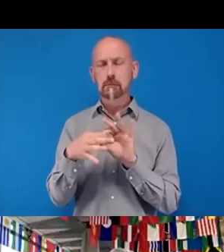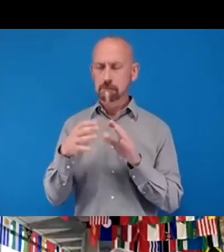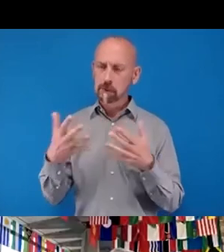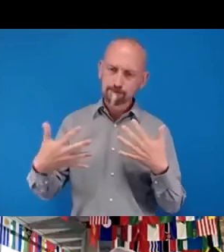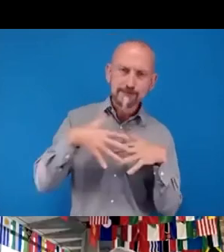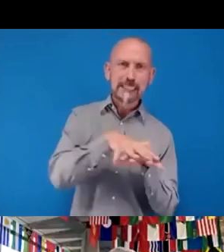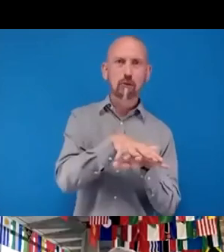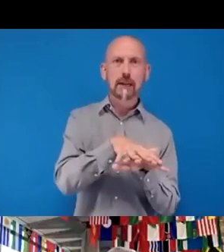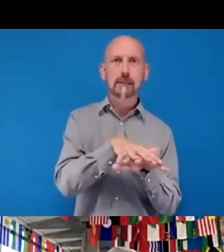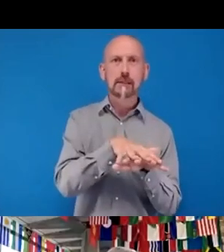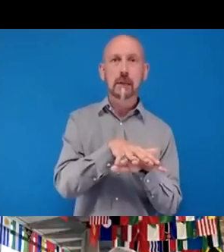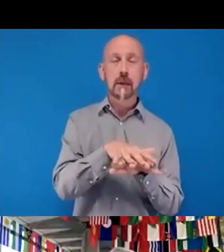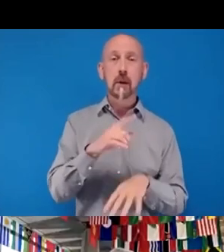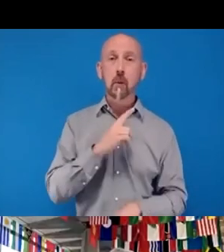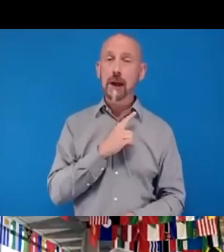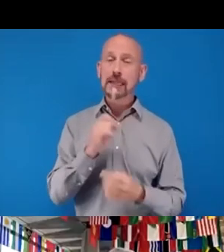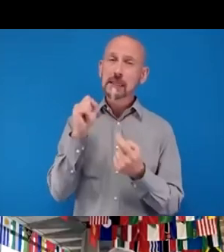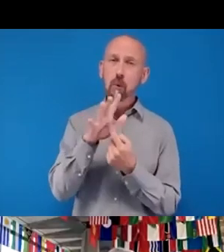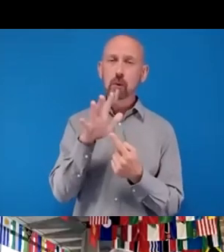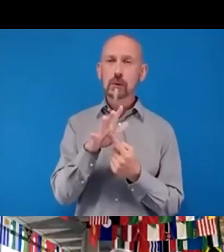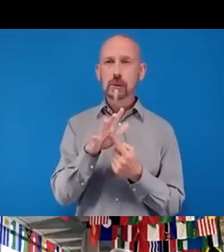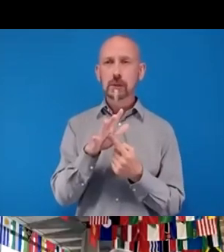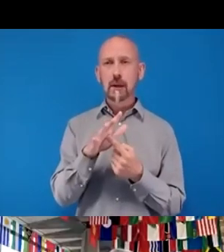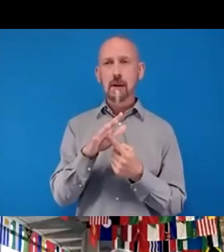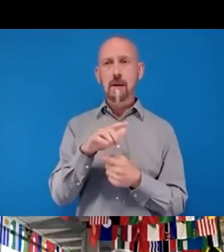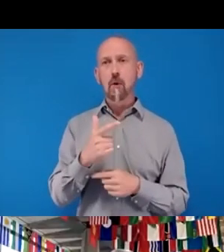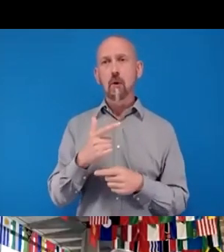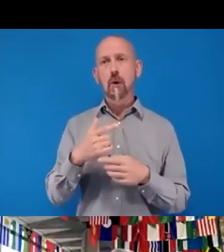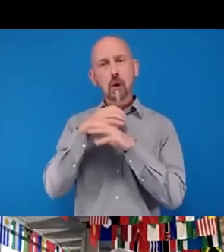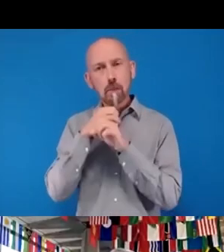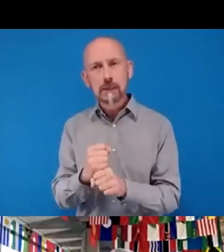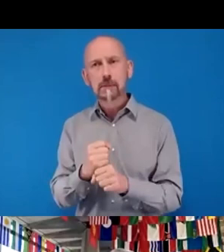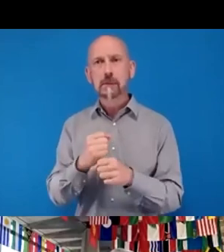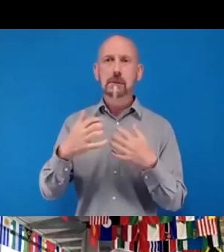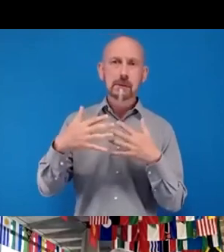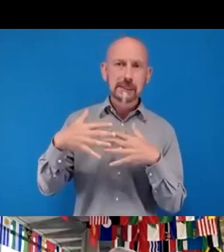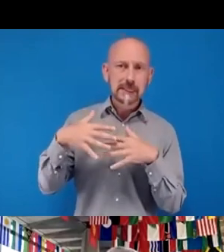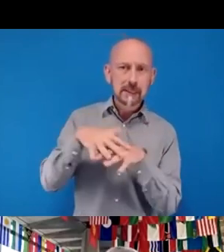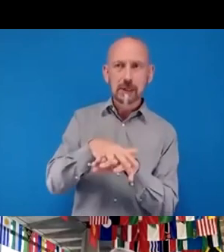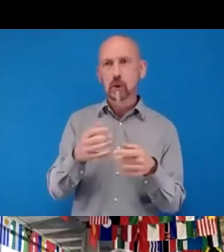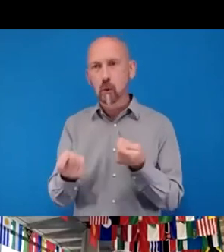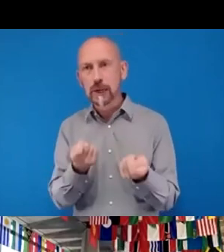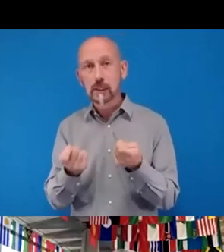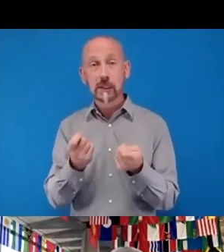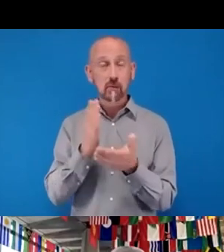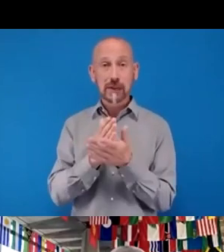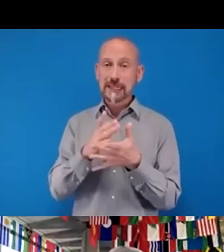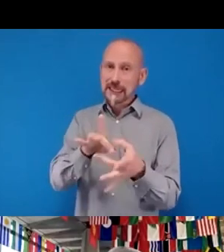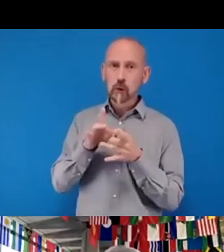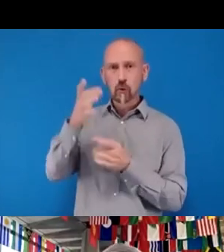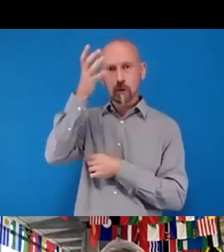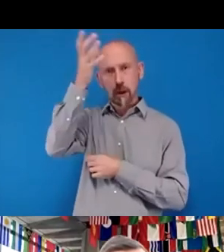are primarily a governance and leadership issue. And without commitment,